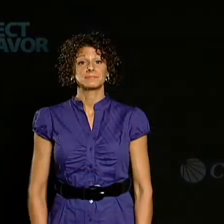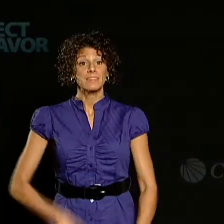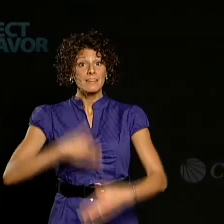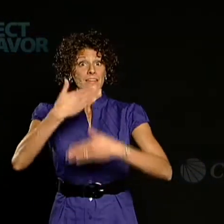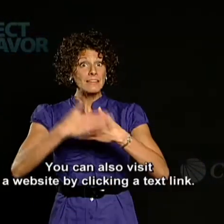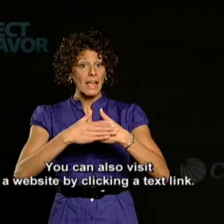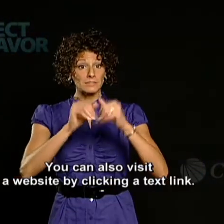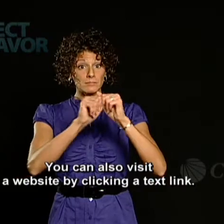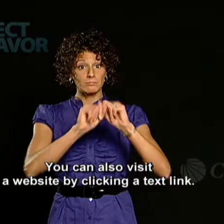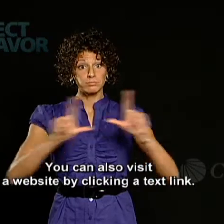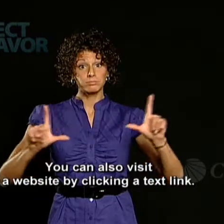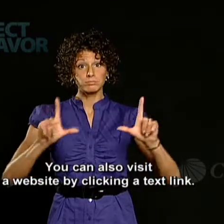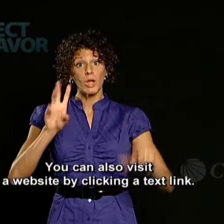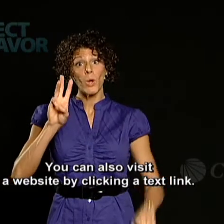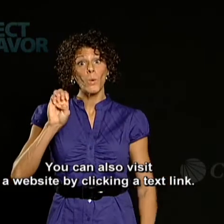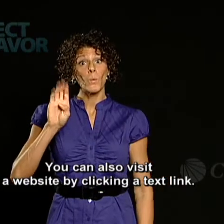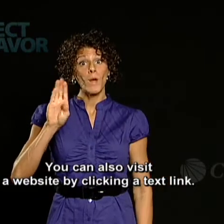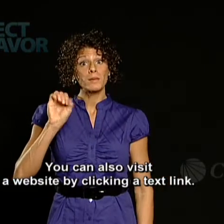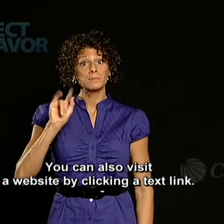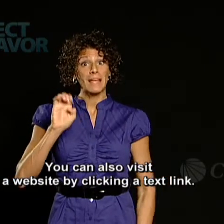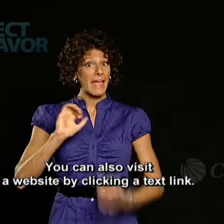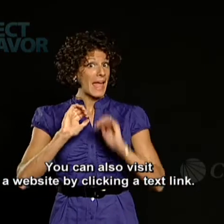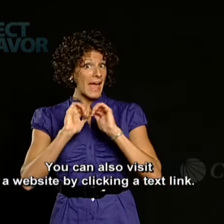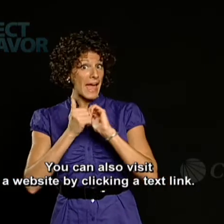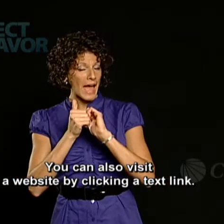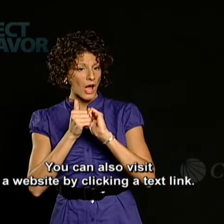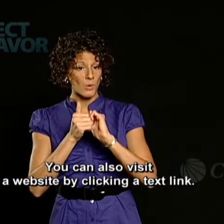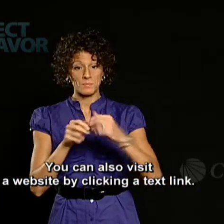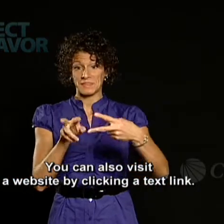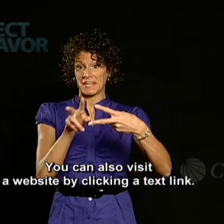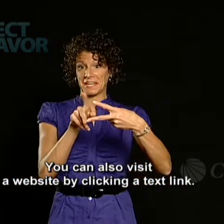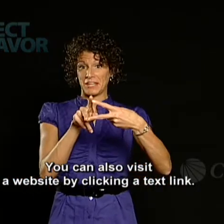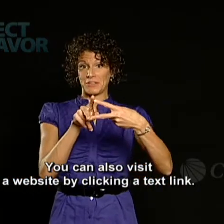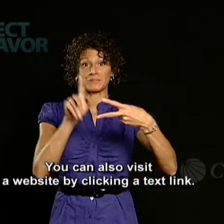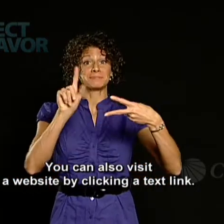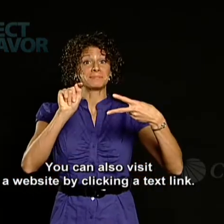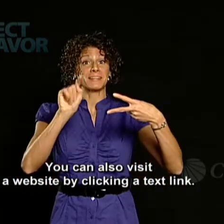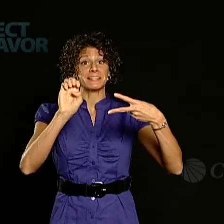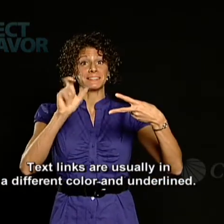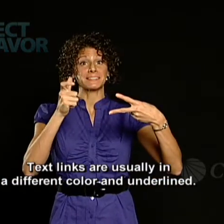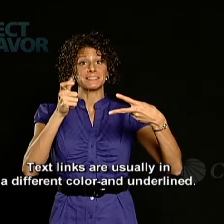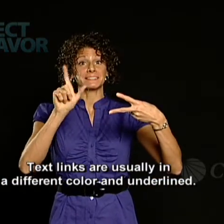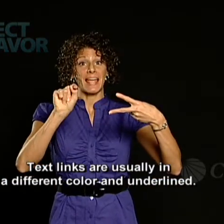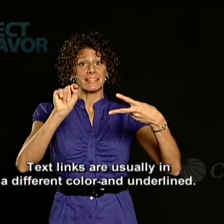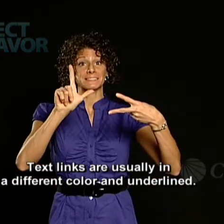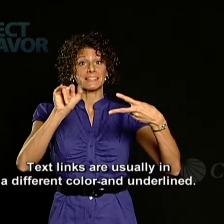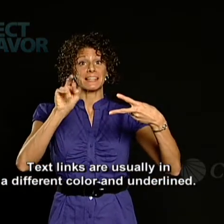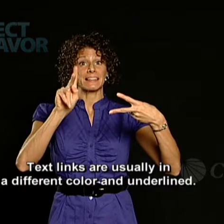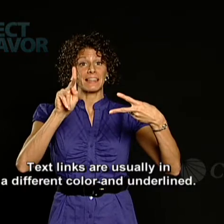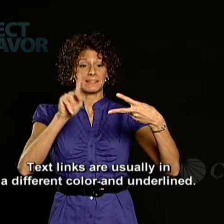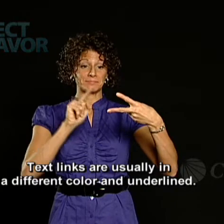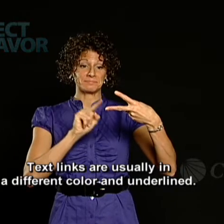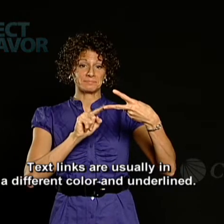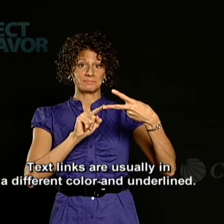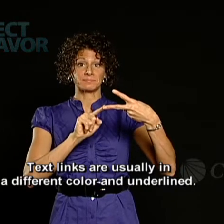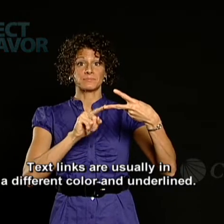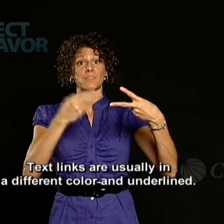You can also visit a website by clicking a text link. Text links are usually in a different color